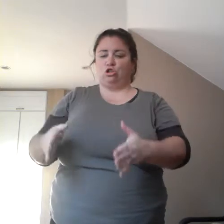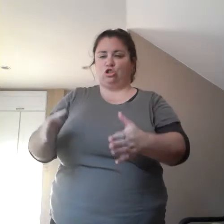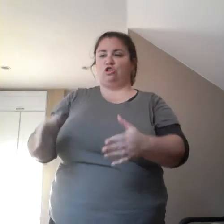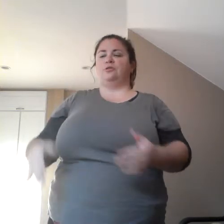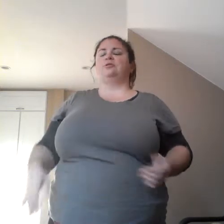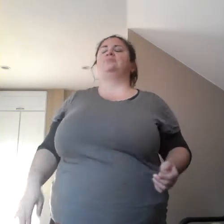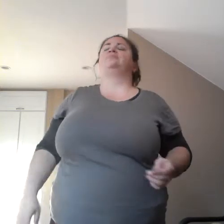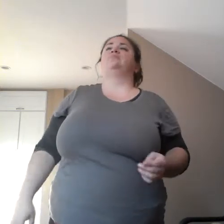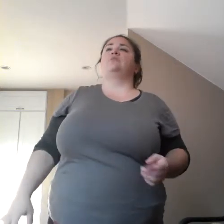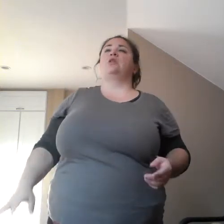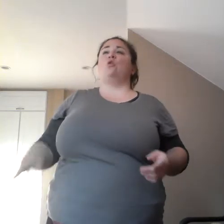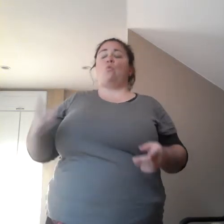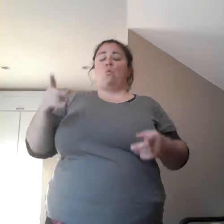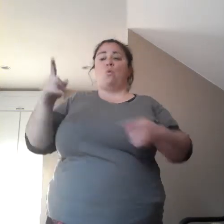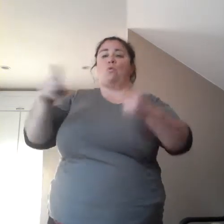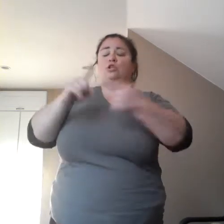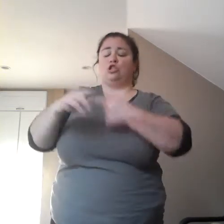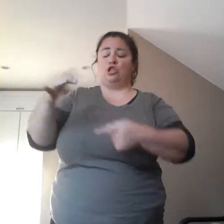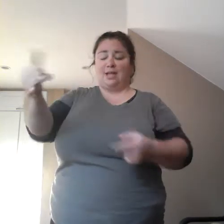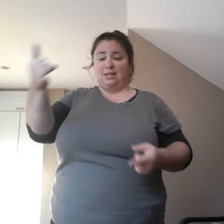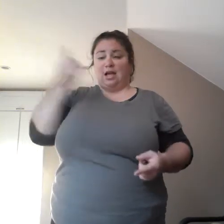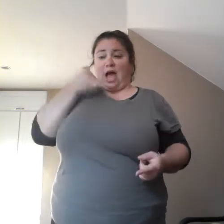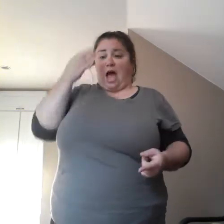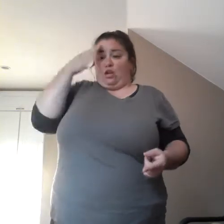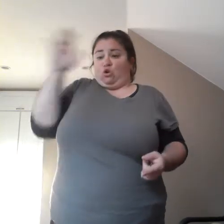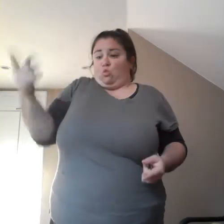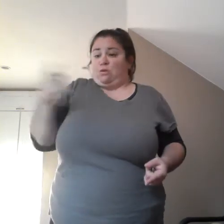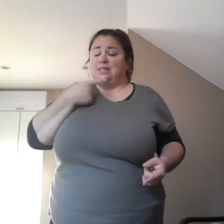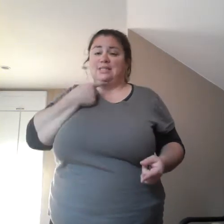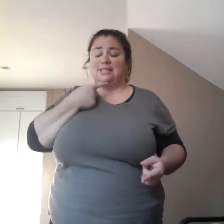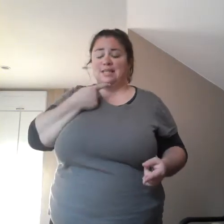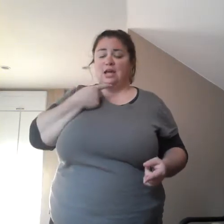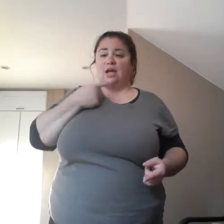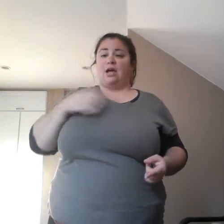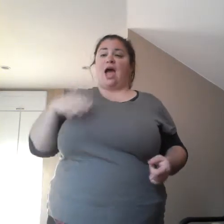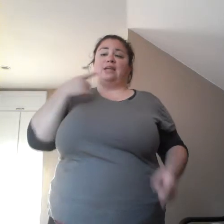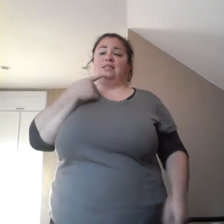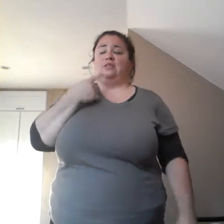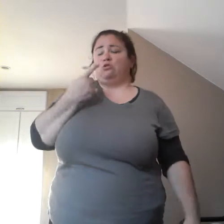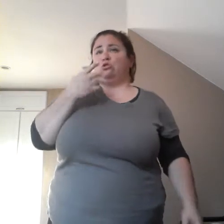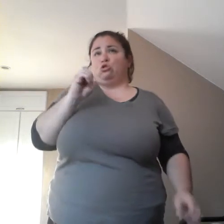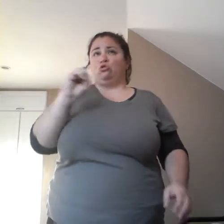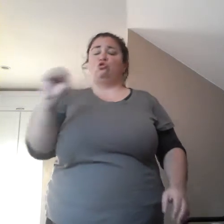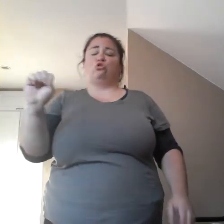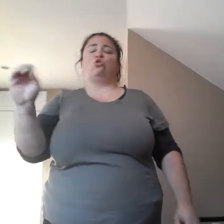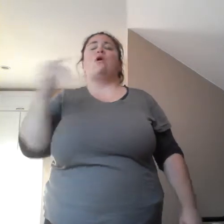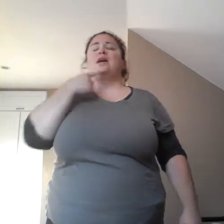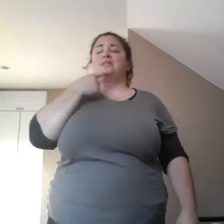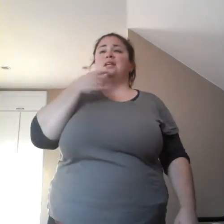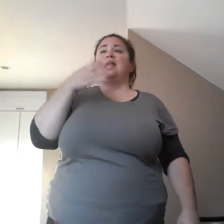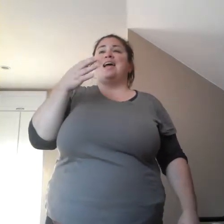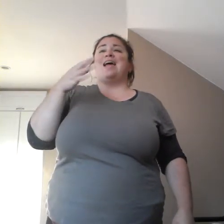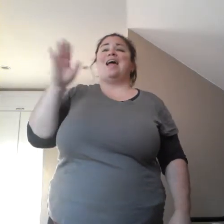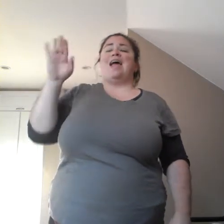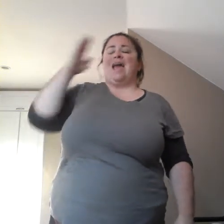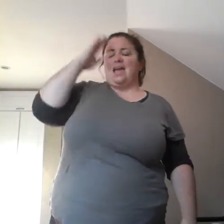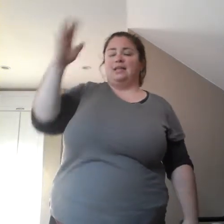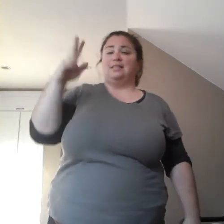know what to say. I know how to, I just said, hey, it's Kelly. There's a girl sleeping on the couch in the lobby. And,